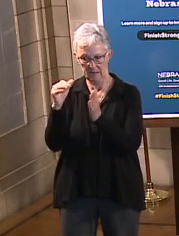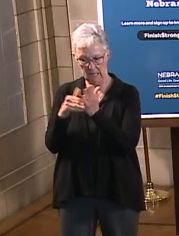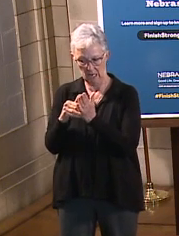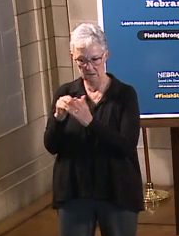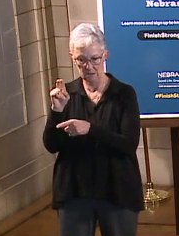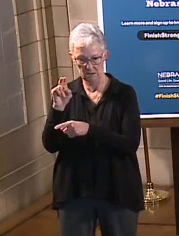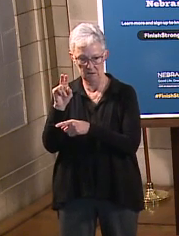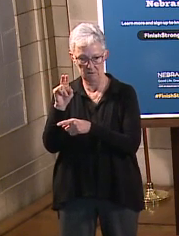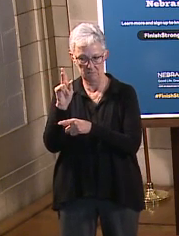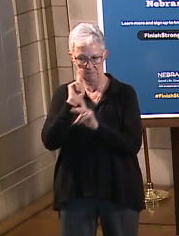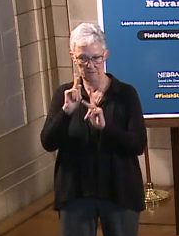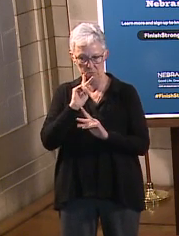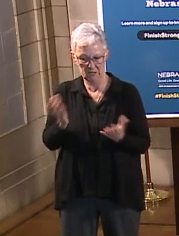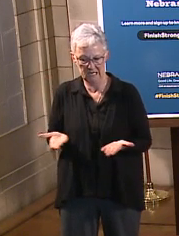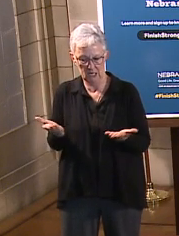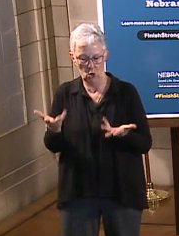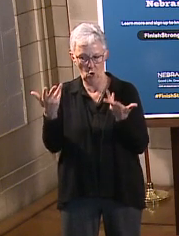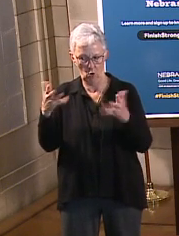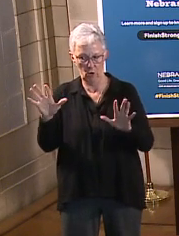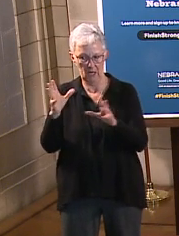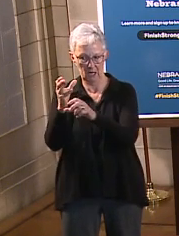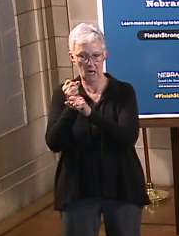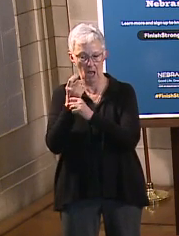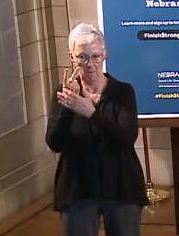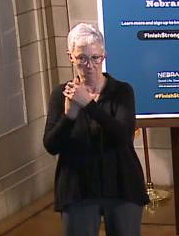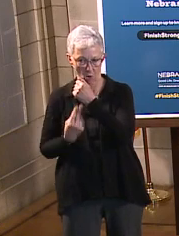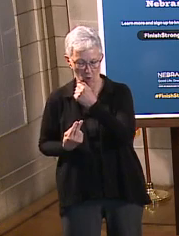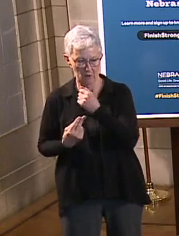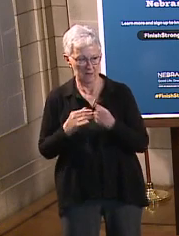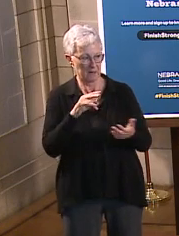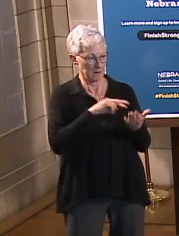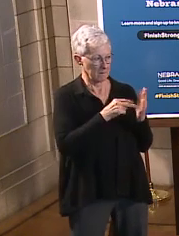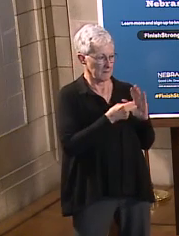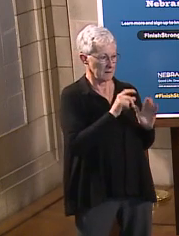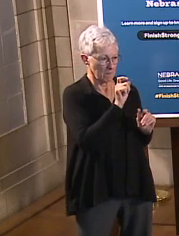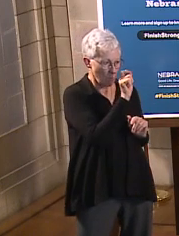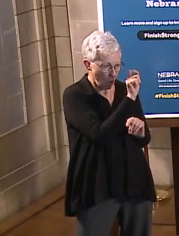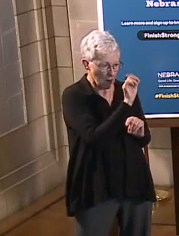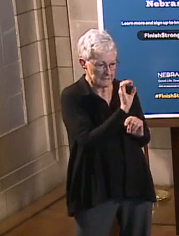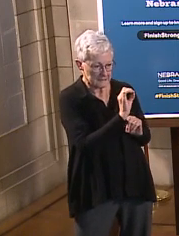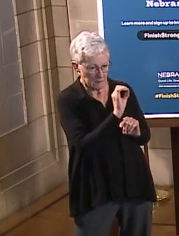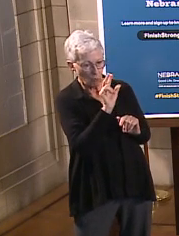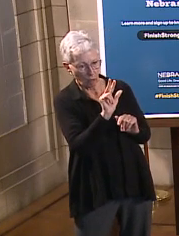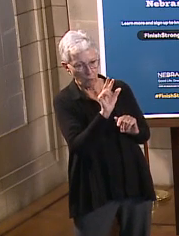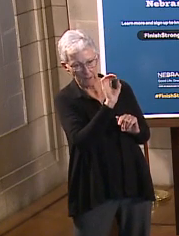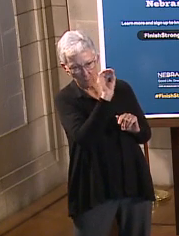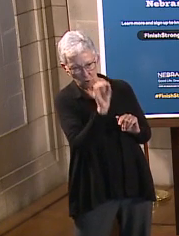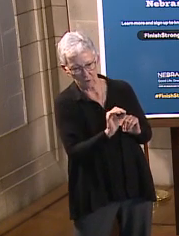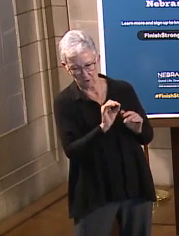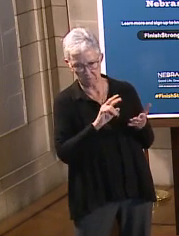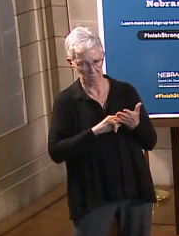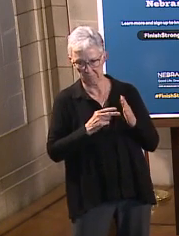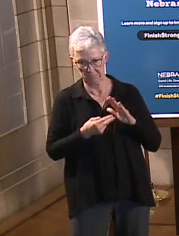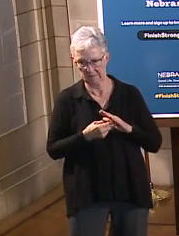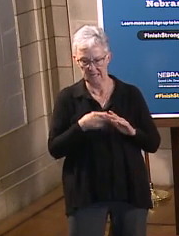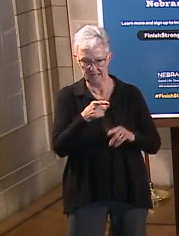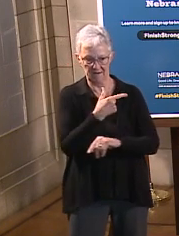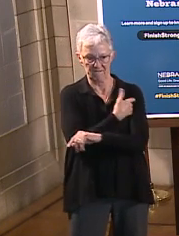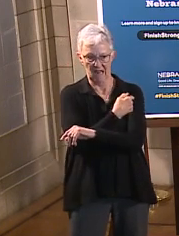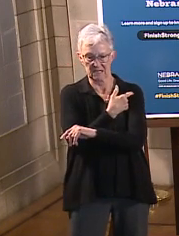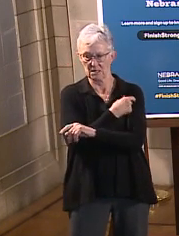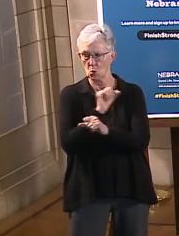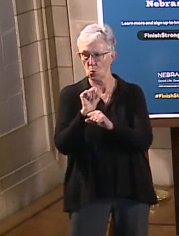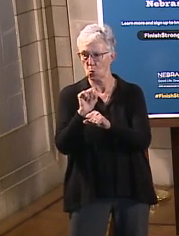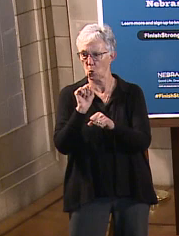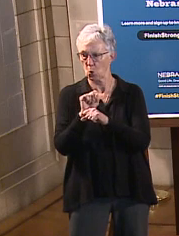fully vaccinated, this represents just 0.03%, indicating that the vaccine is working for